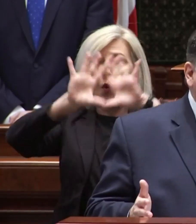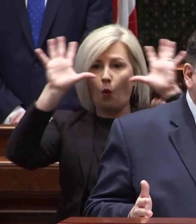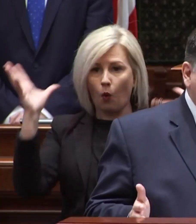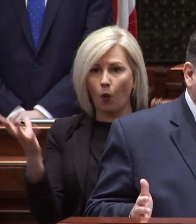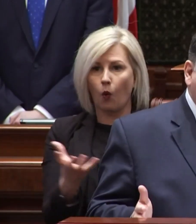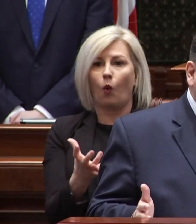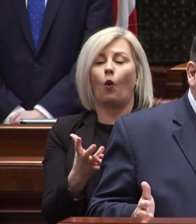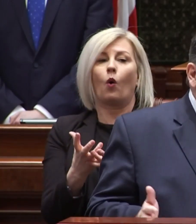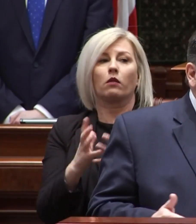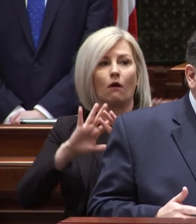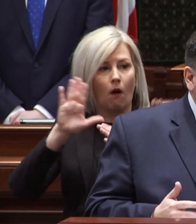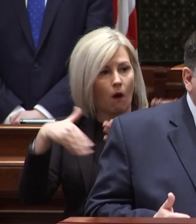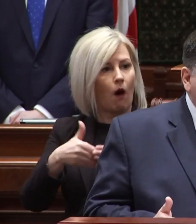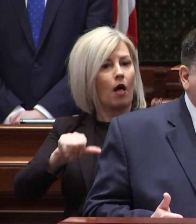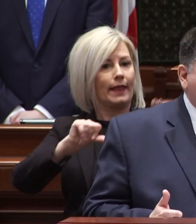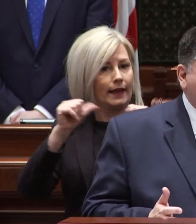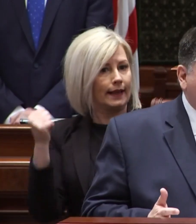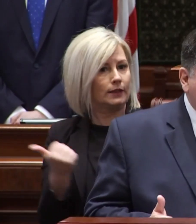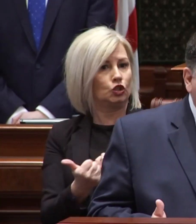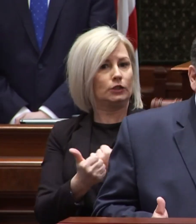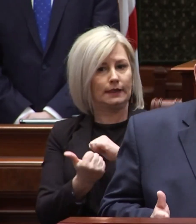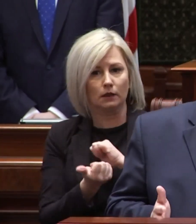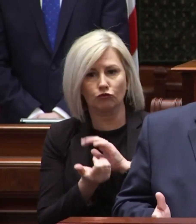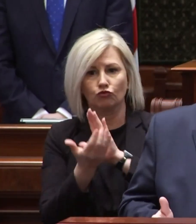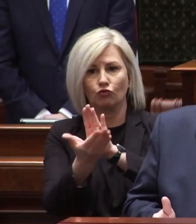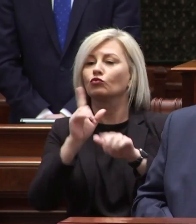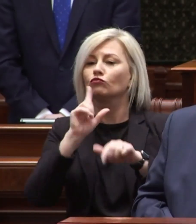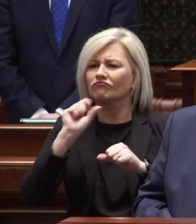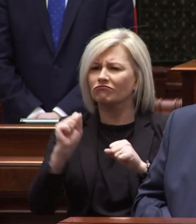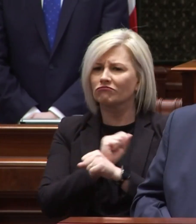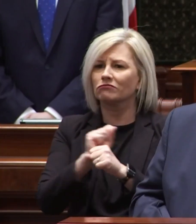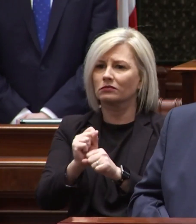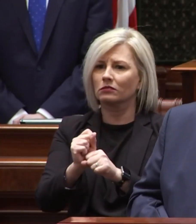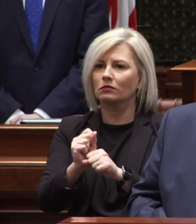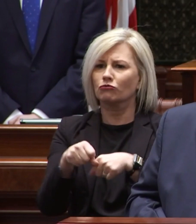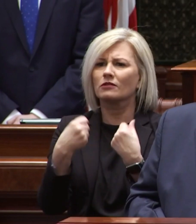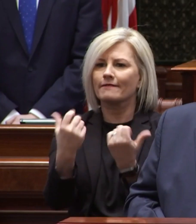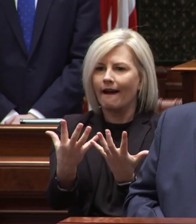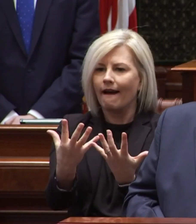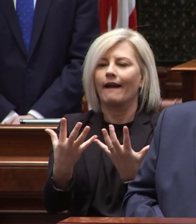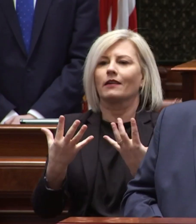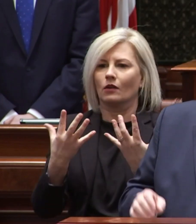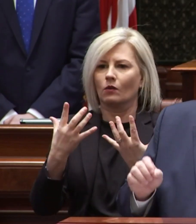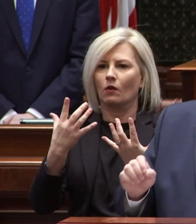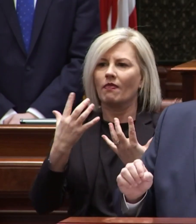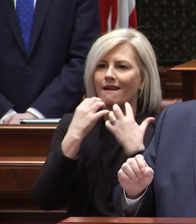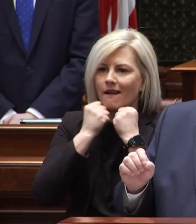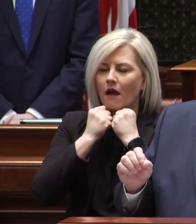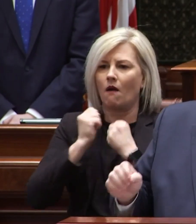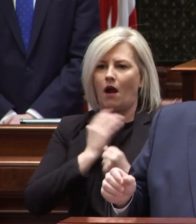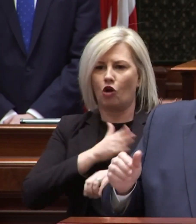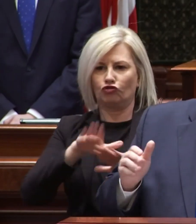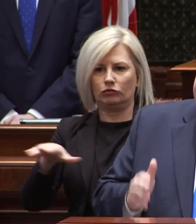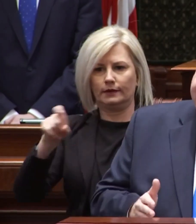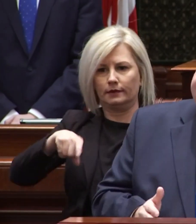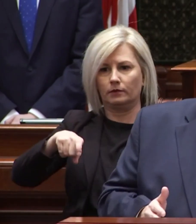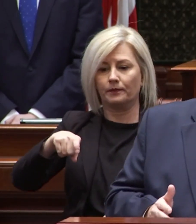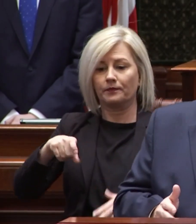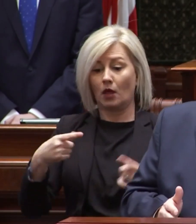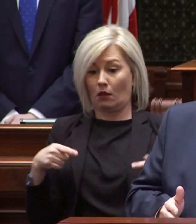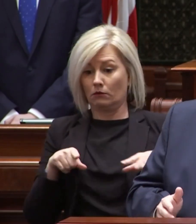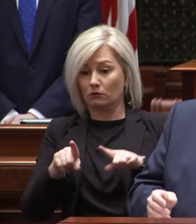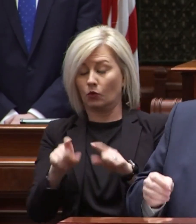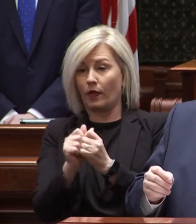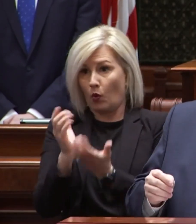interagency approach to truly provide the care that our children deserve in alignment with the initiative's